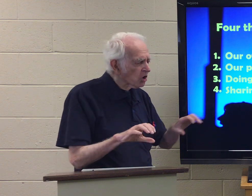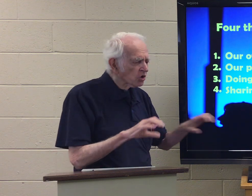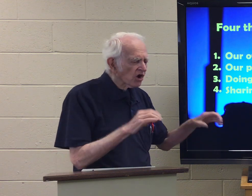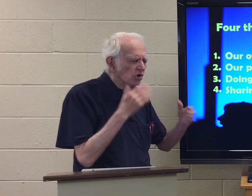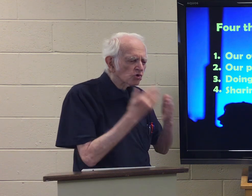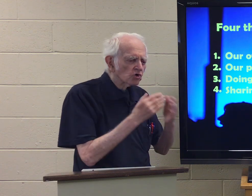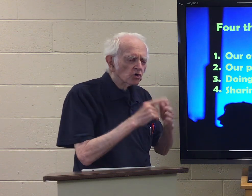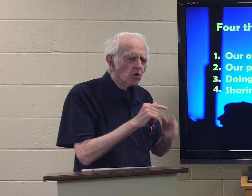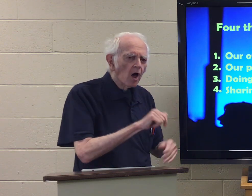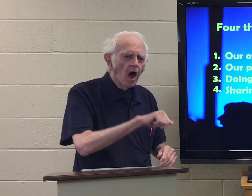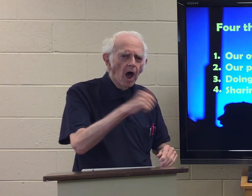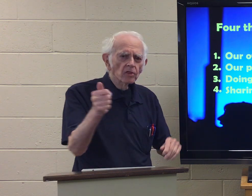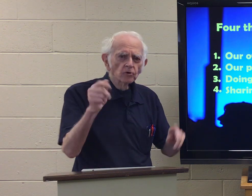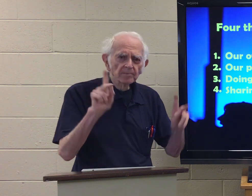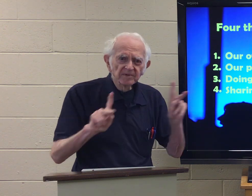Doing good for other people.